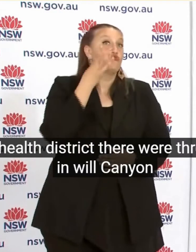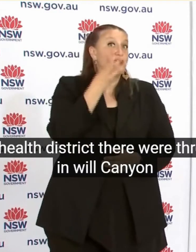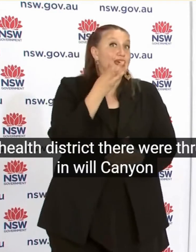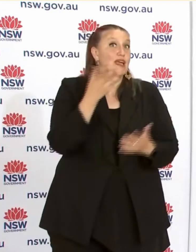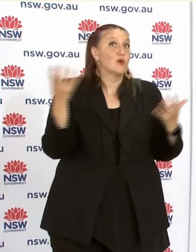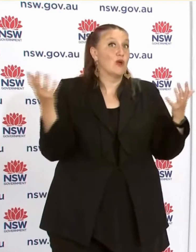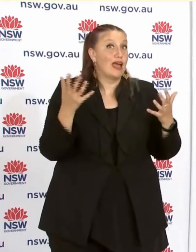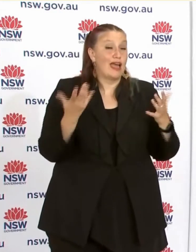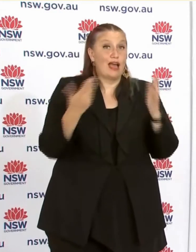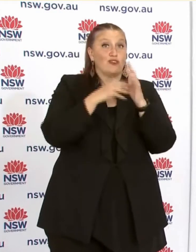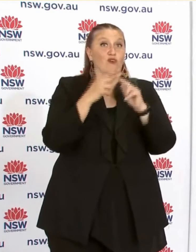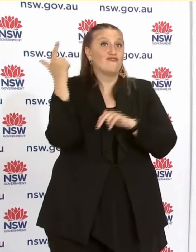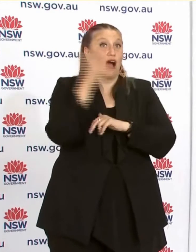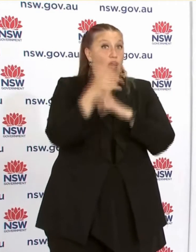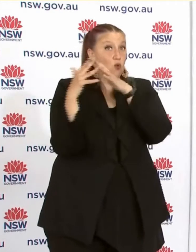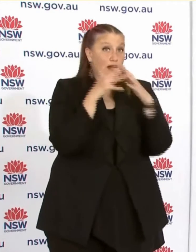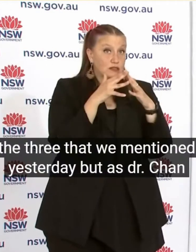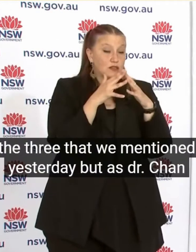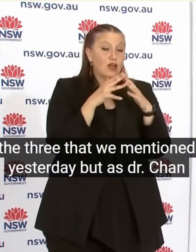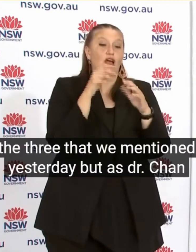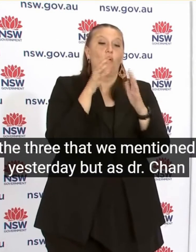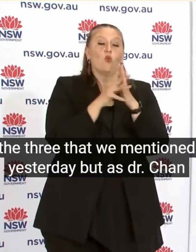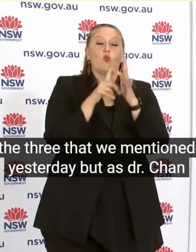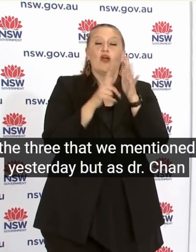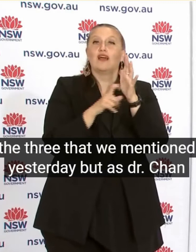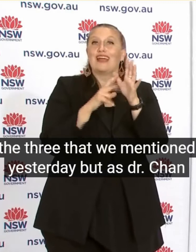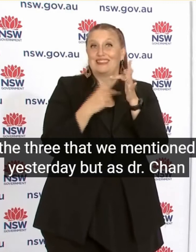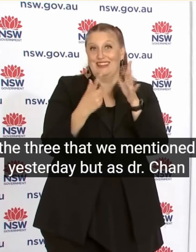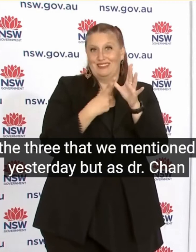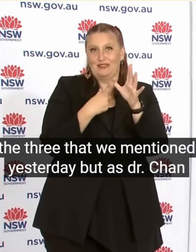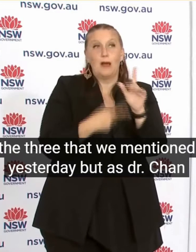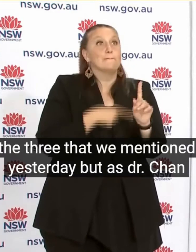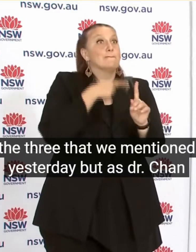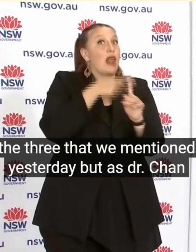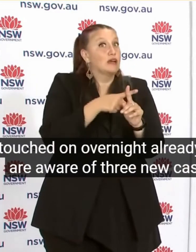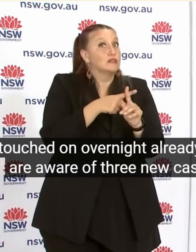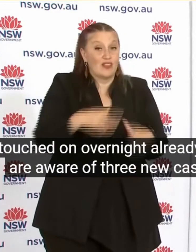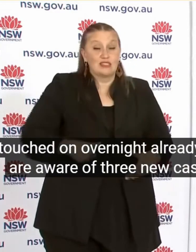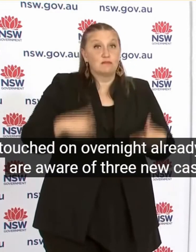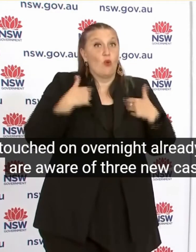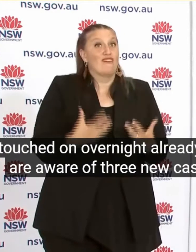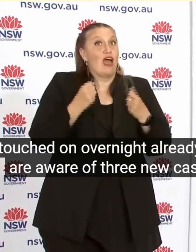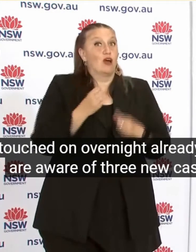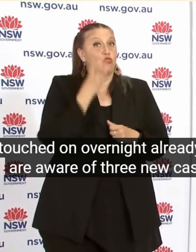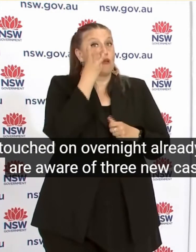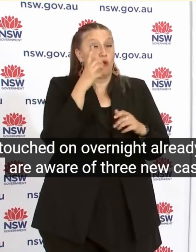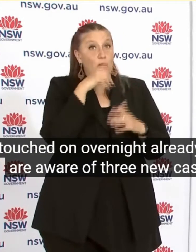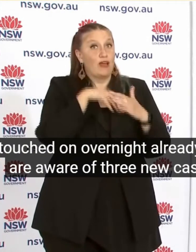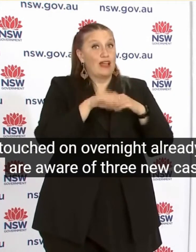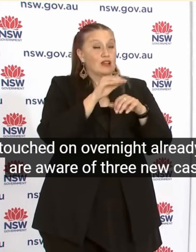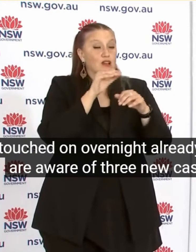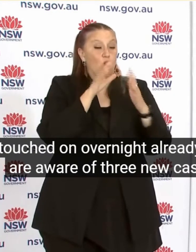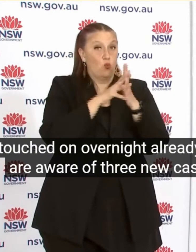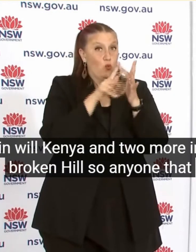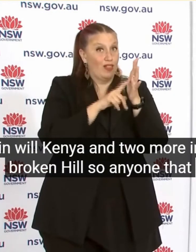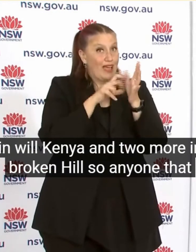as Dr. Chan Touched On Overnight Already We are Aware Of Three New Cases In Wilcannia And Two More In Broken Hill So Anyone That Vis